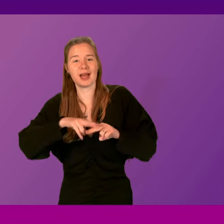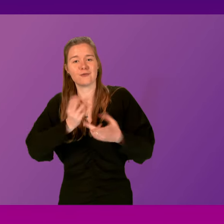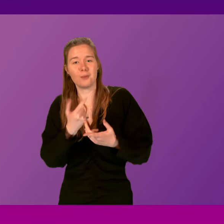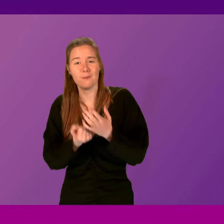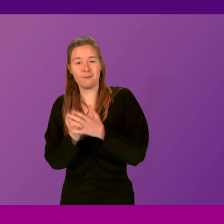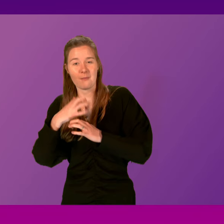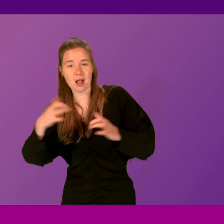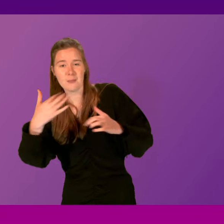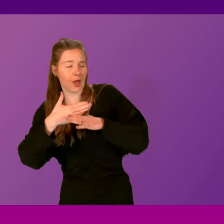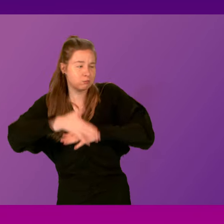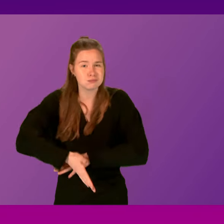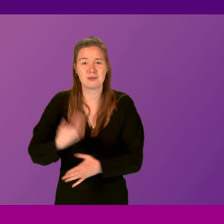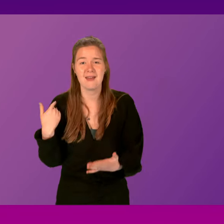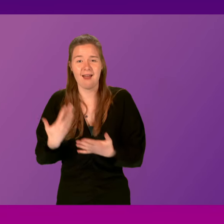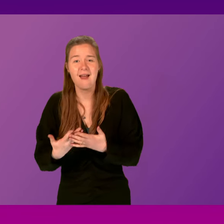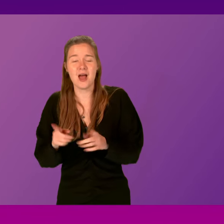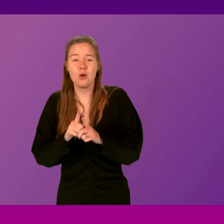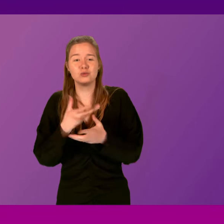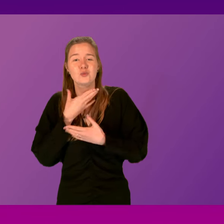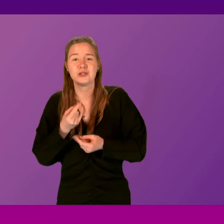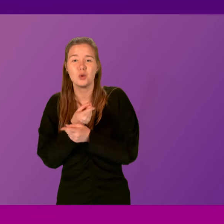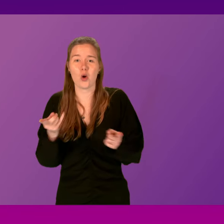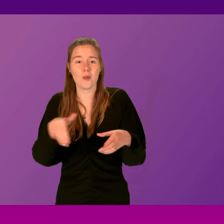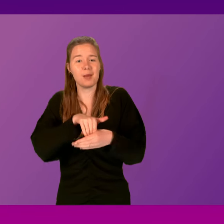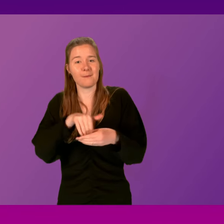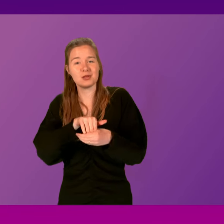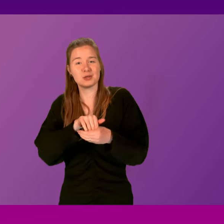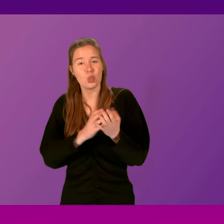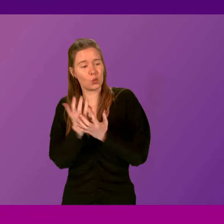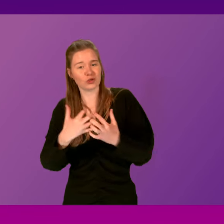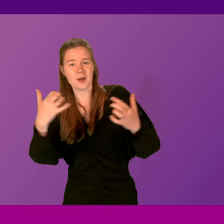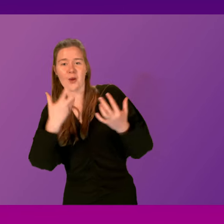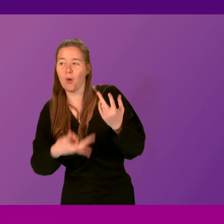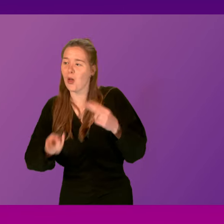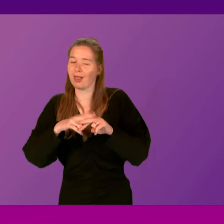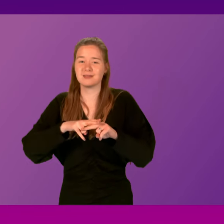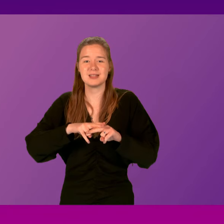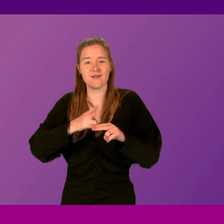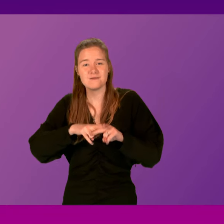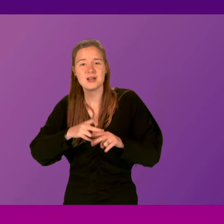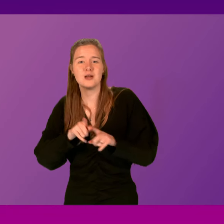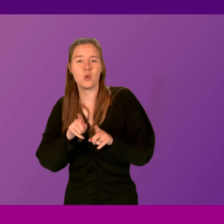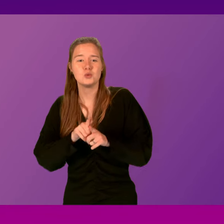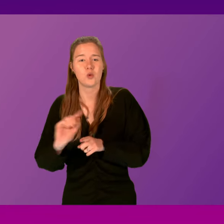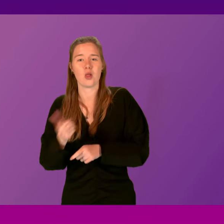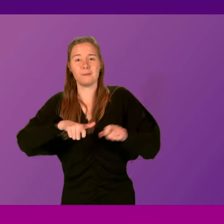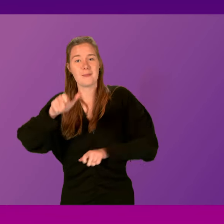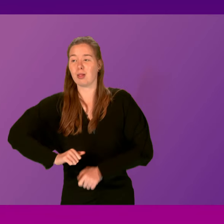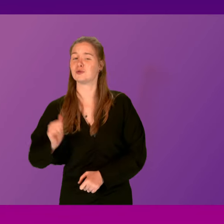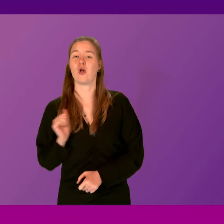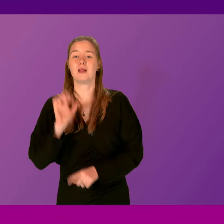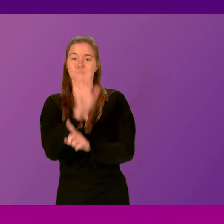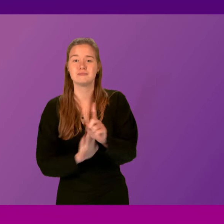for their hard work throughout the year. to wish you, all members across the chamber, all the staff across the parliament, and of course, the people of Scotland,